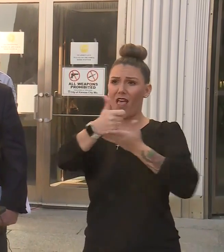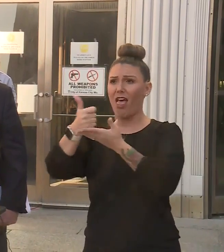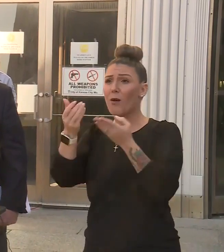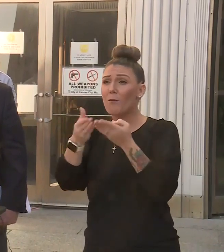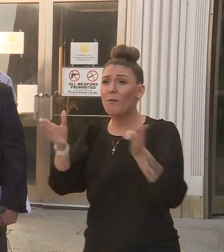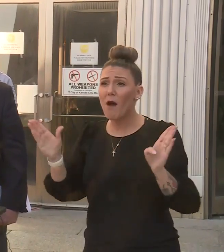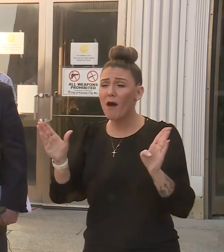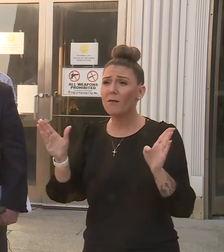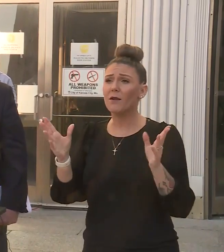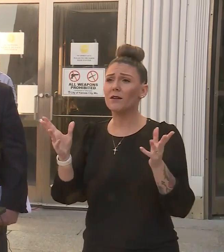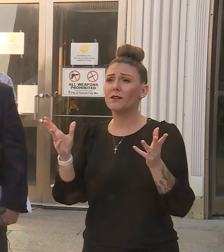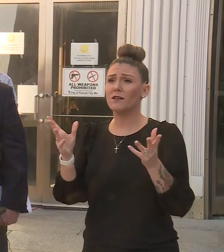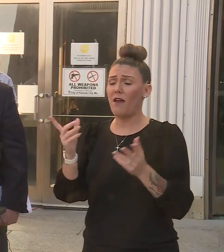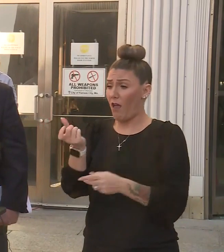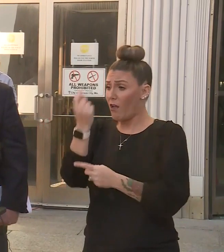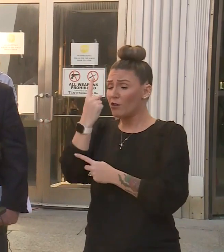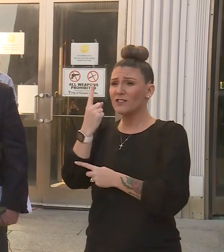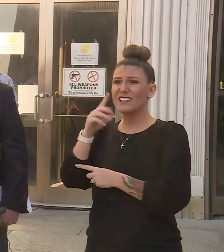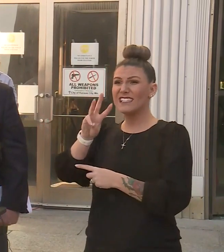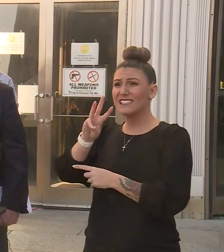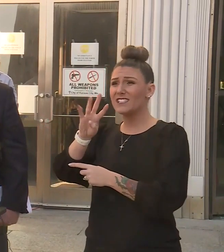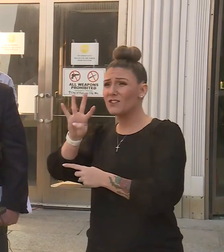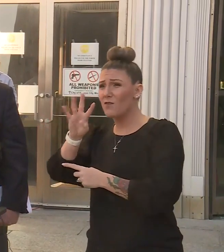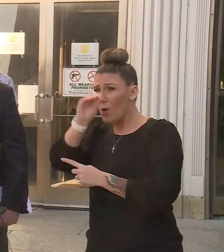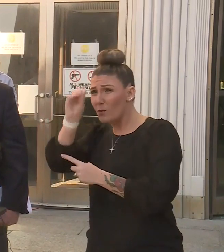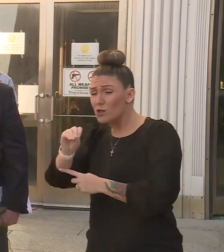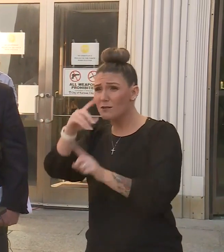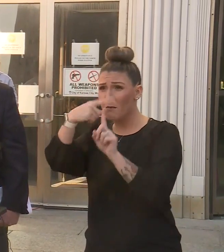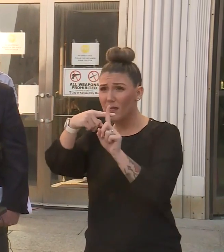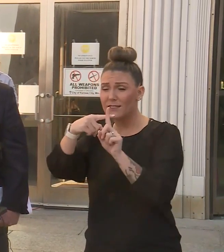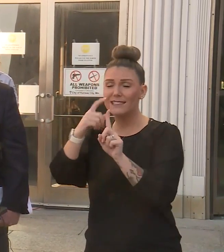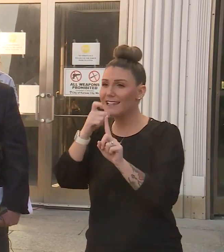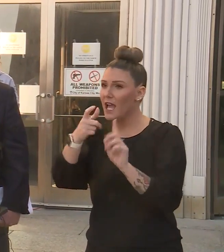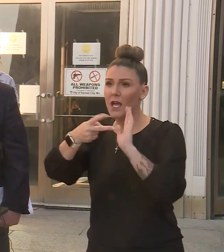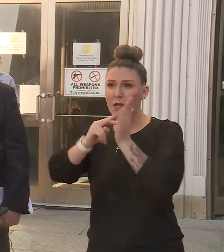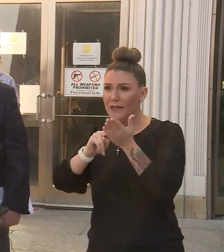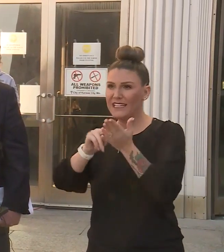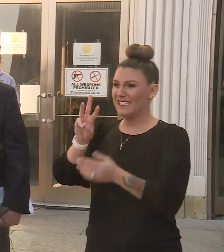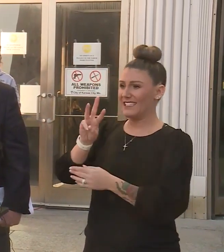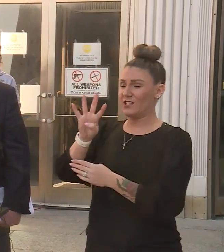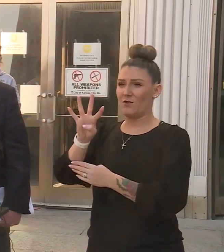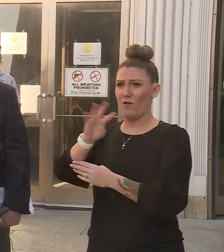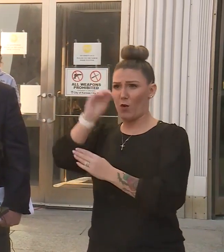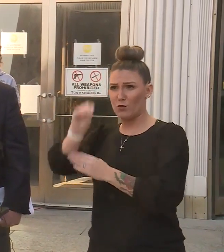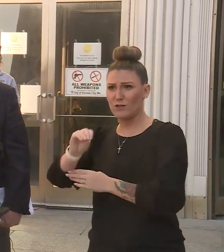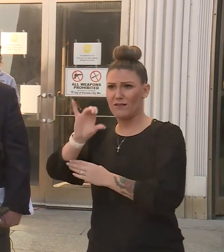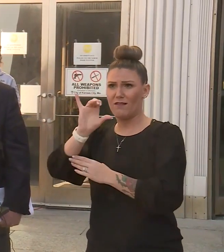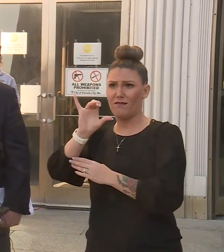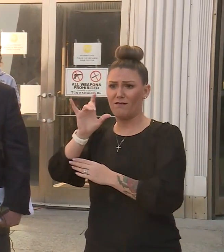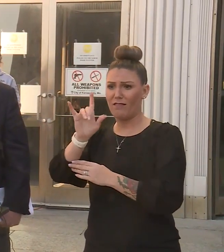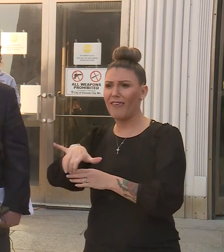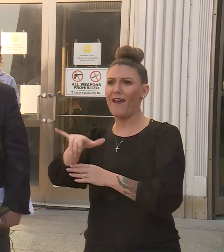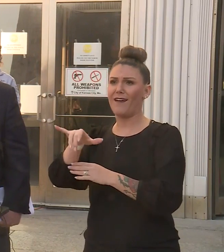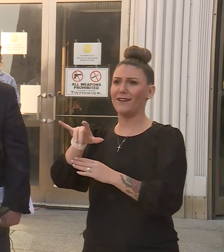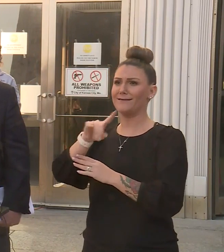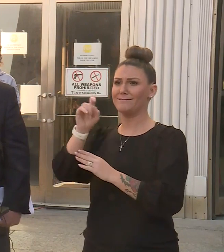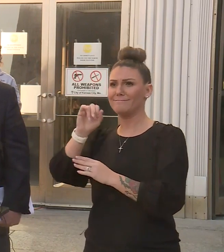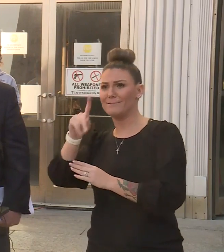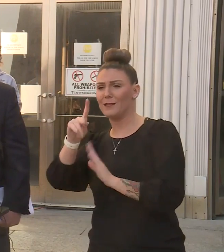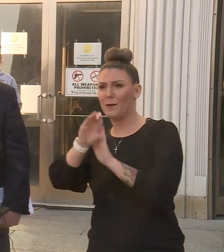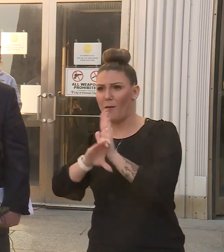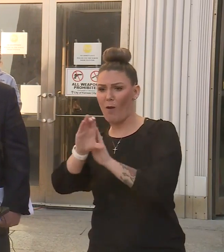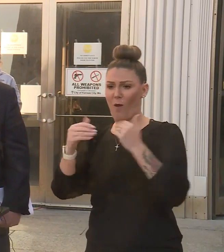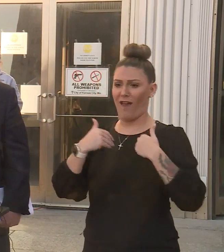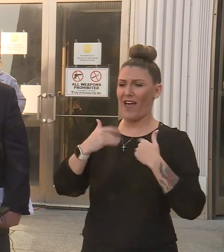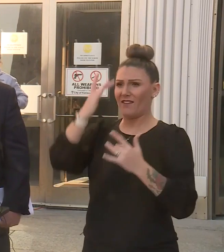understand that 64 percent positivity doesn't mean that 64 percent of the people living in that zip code have the virus. And